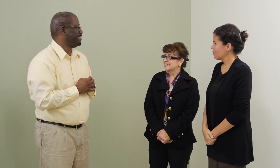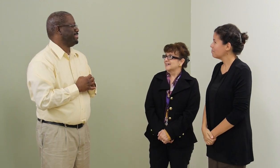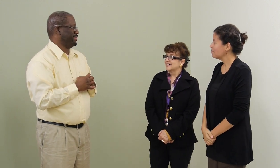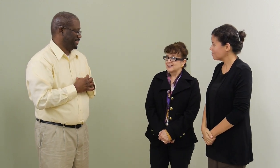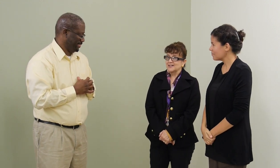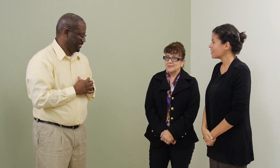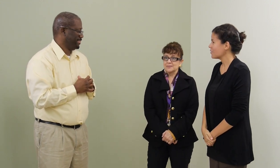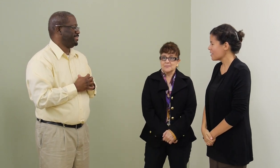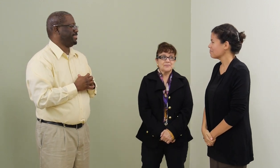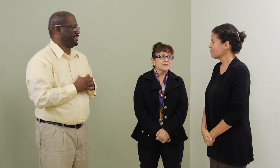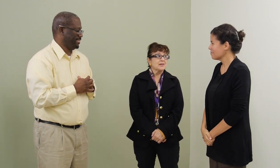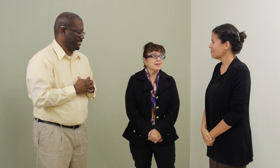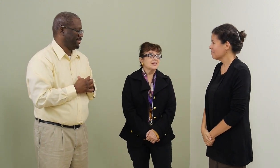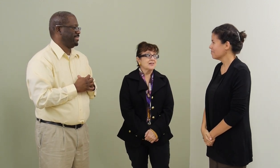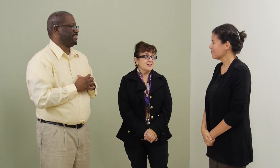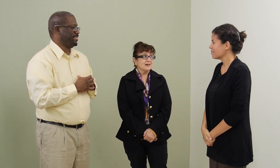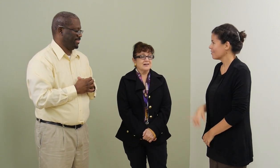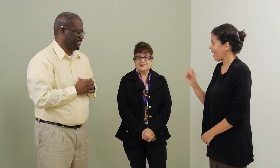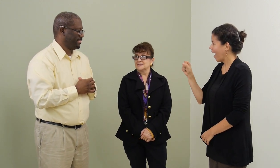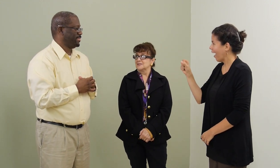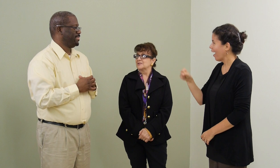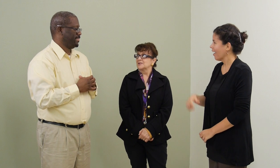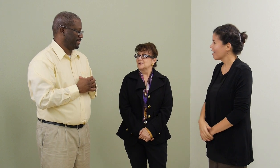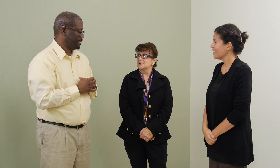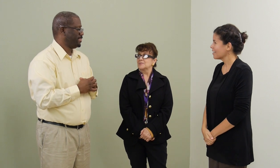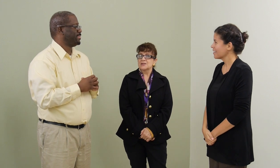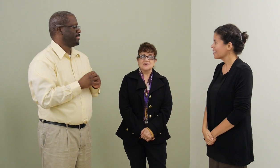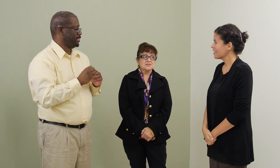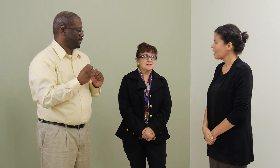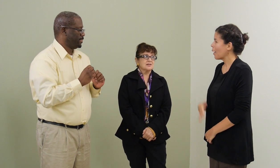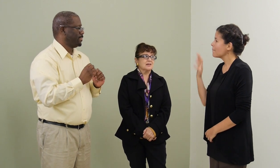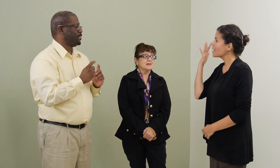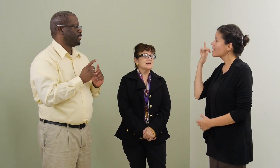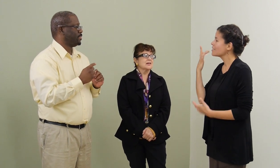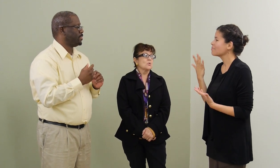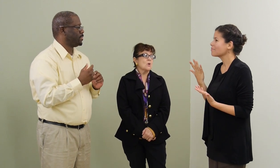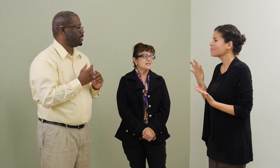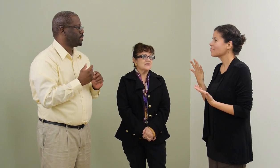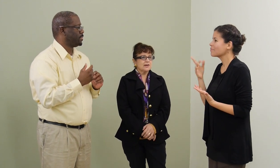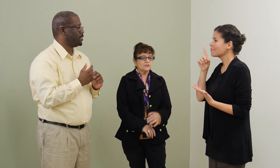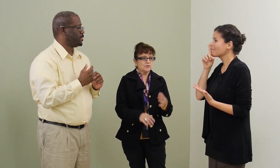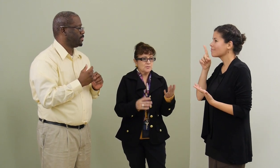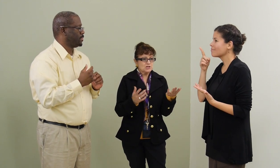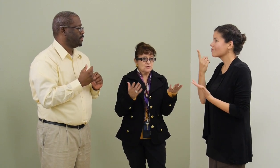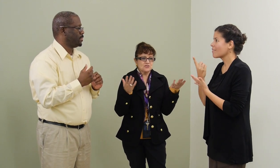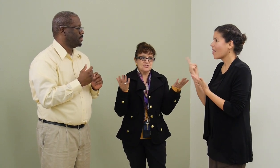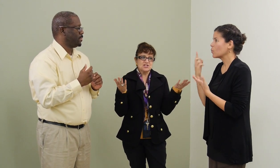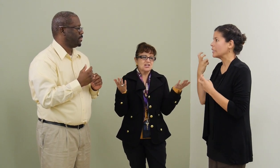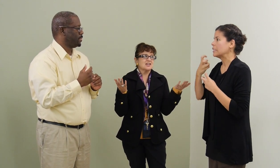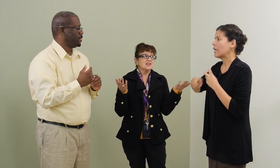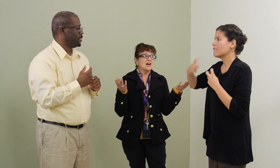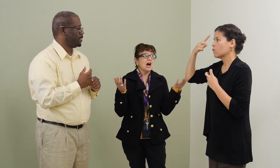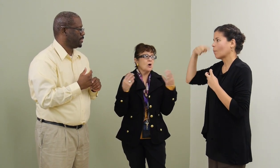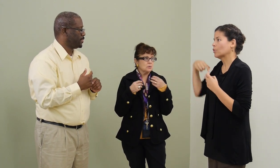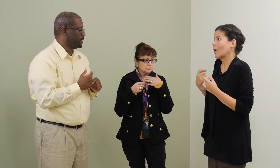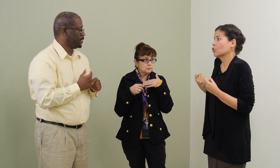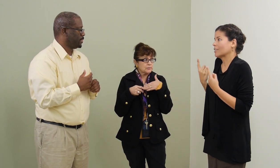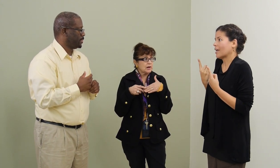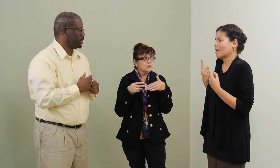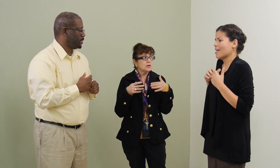That's right. Yeah, because it was difficult for me to understand how are you